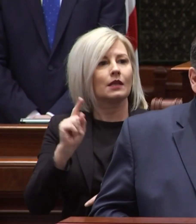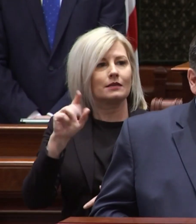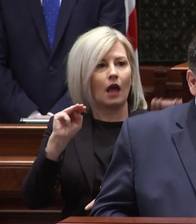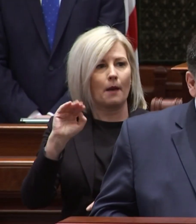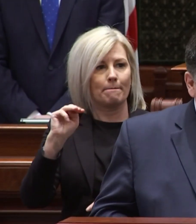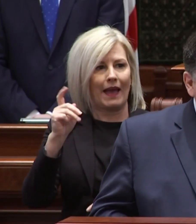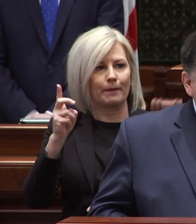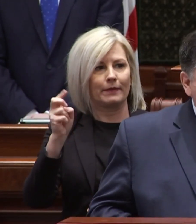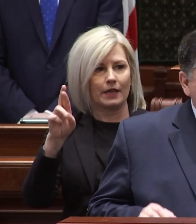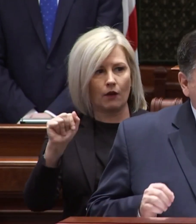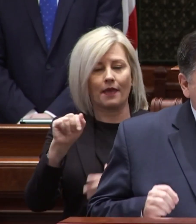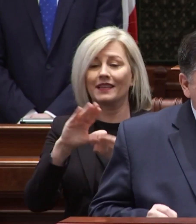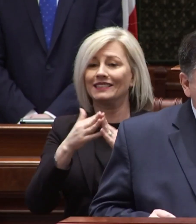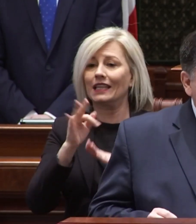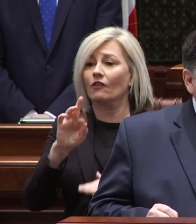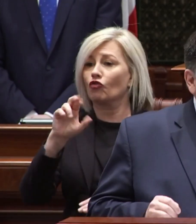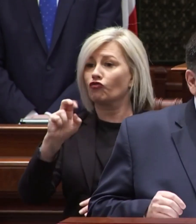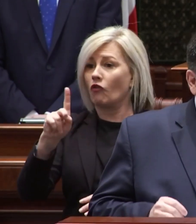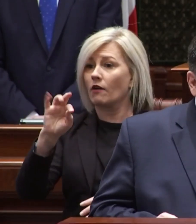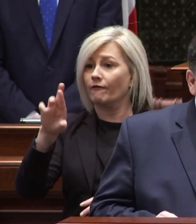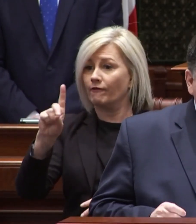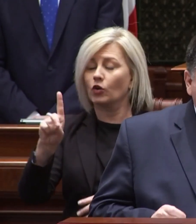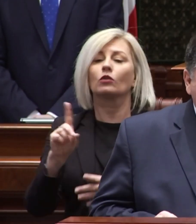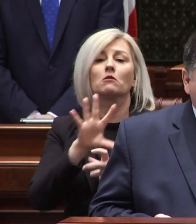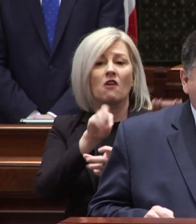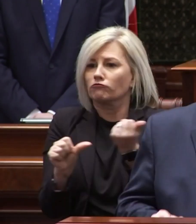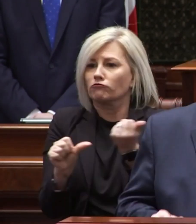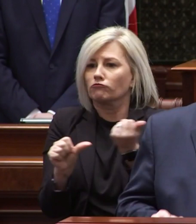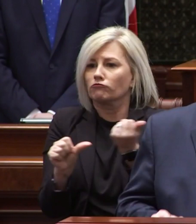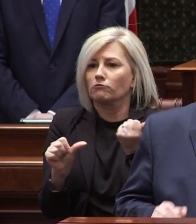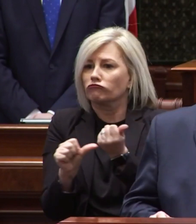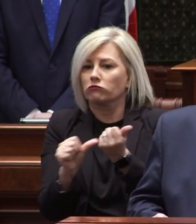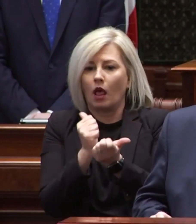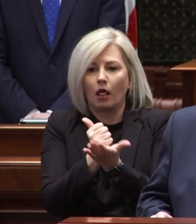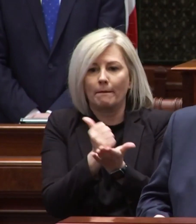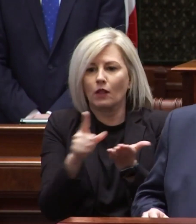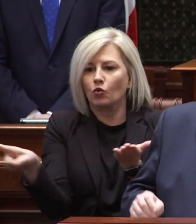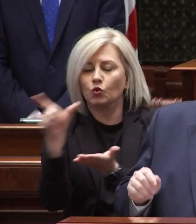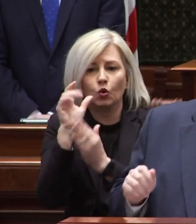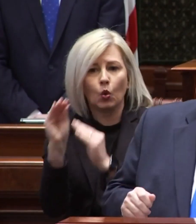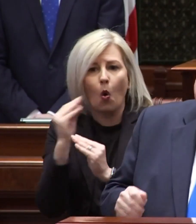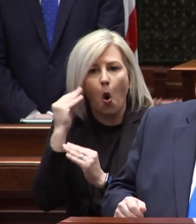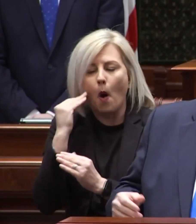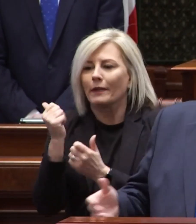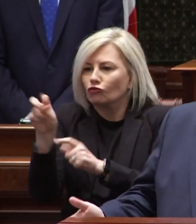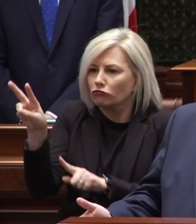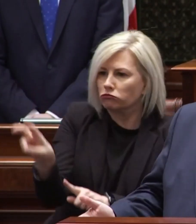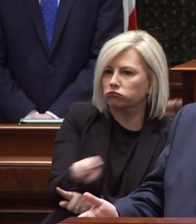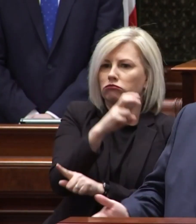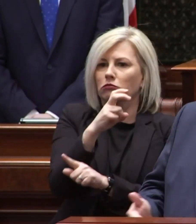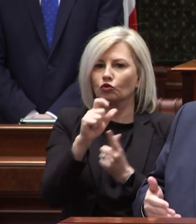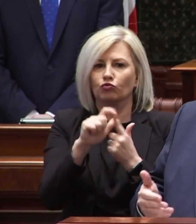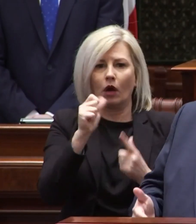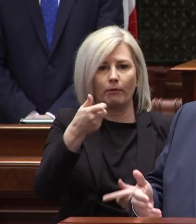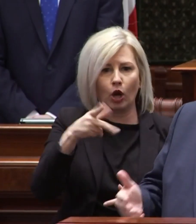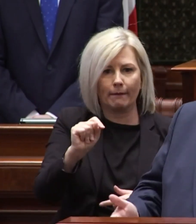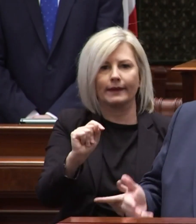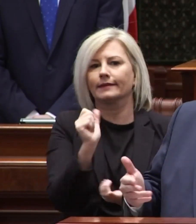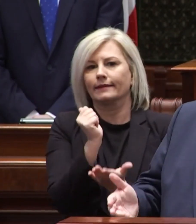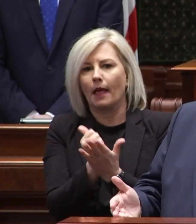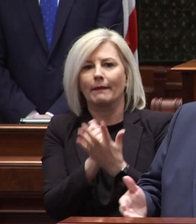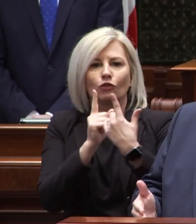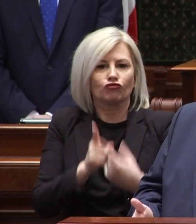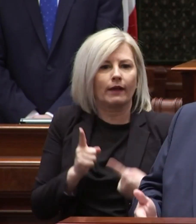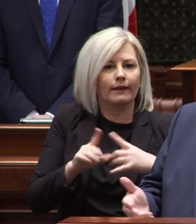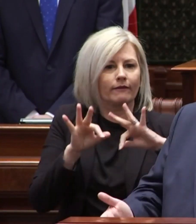and the city of rockford have engaged in successfully assisting homeless residents in their transition to apartments and helping